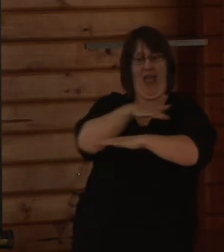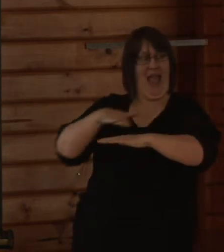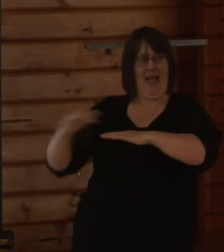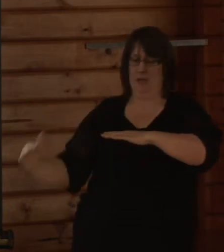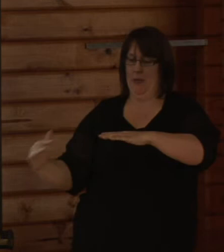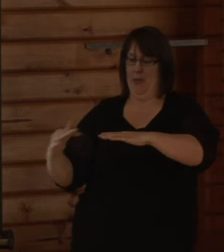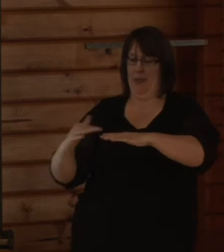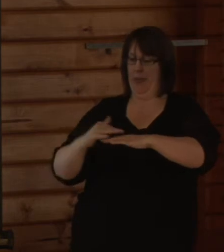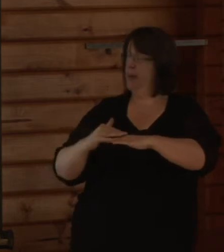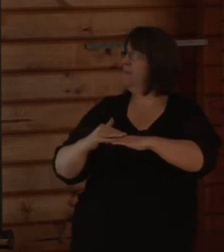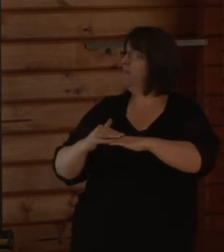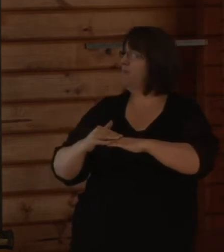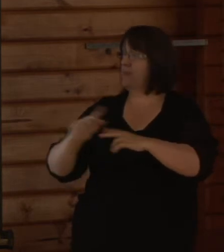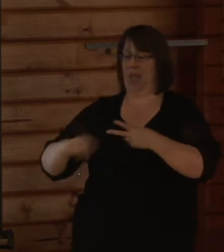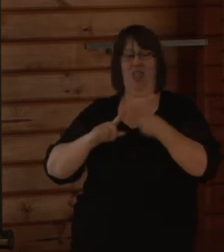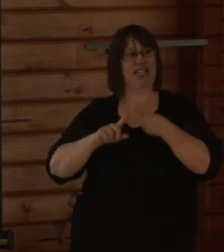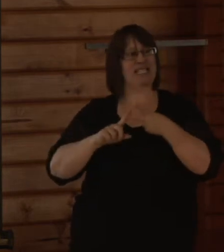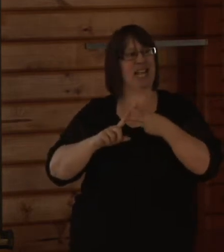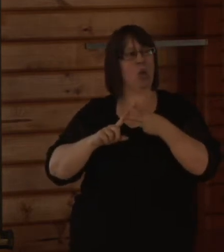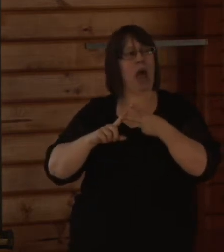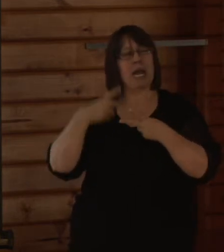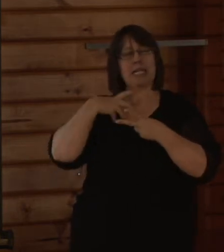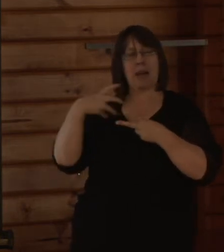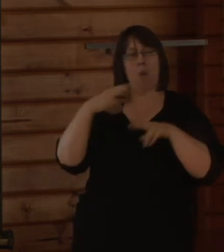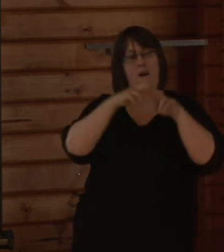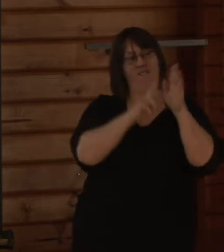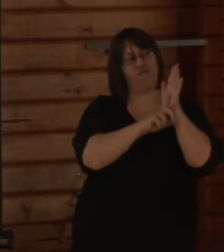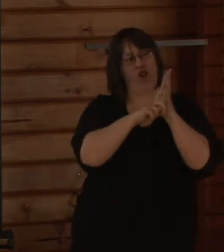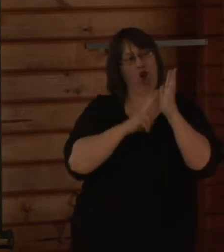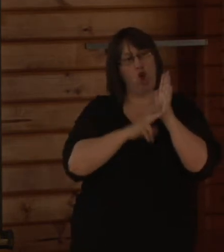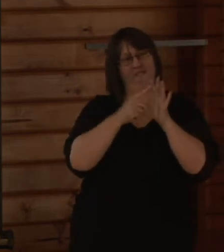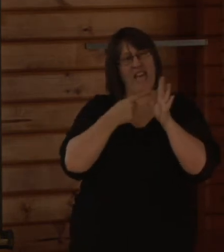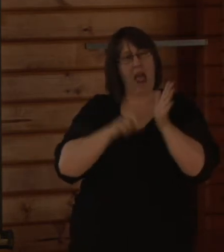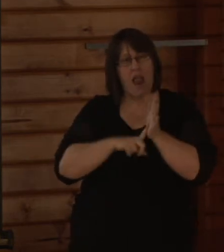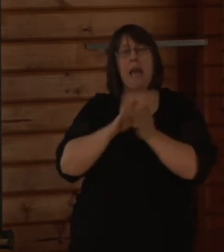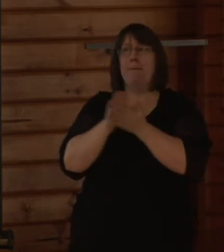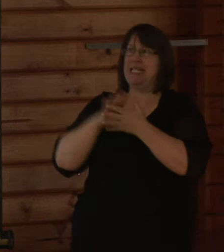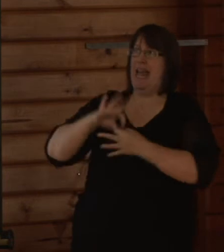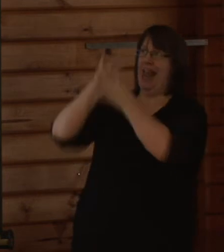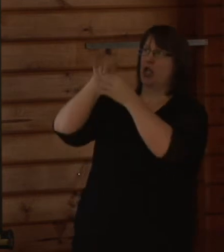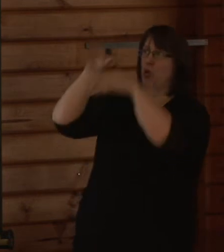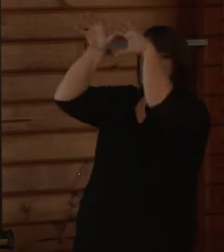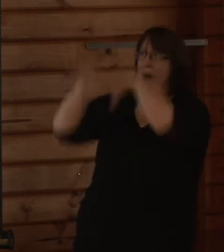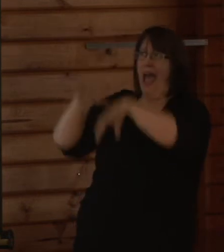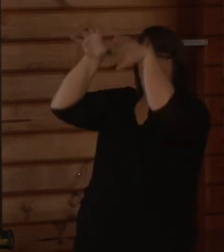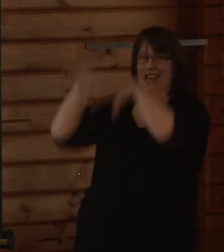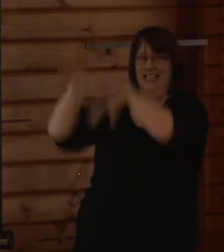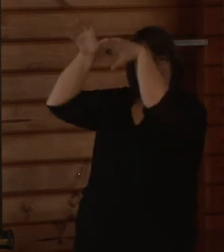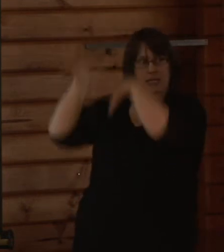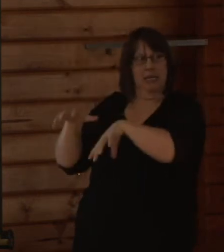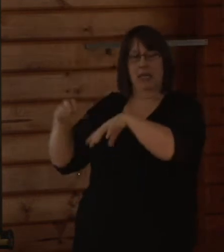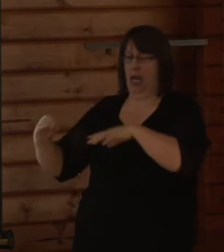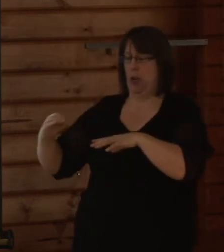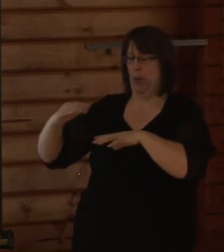The second figure shows polluvial flooding, which is caused by rainfall onto the land and accumulating an overland